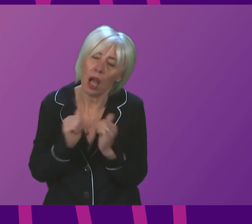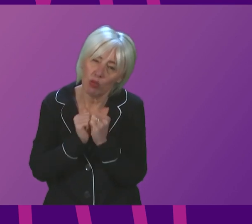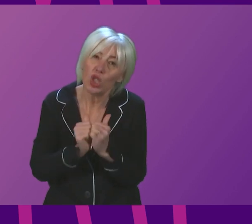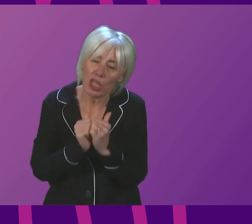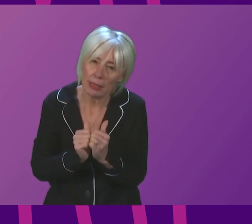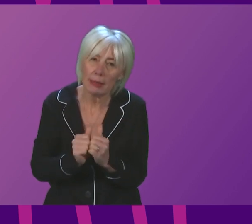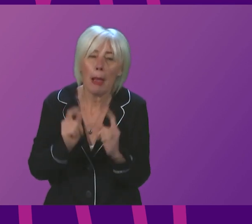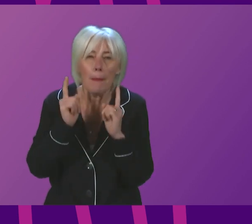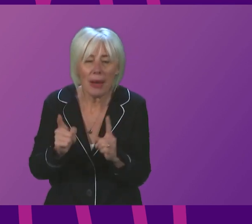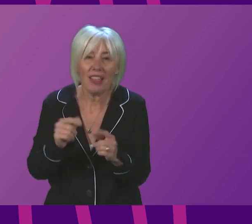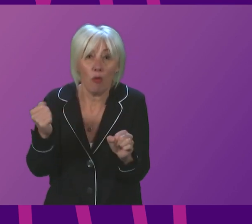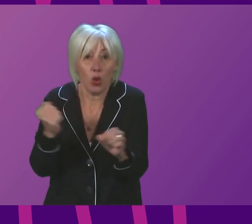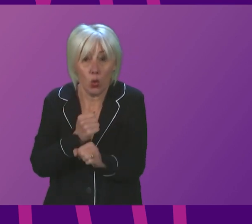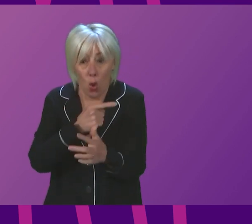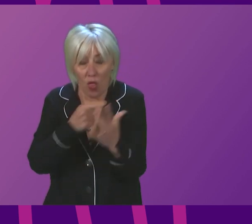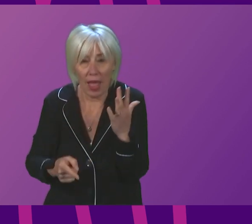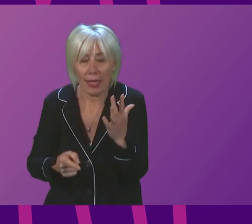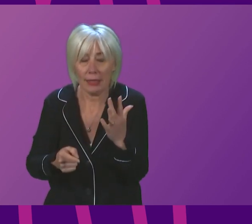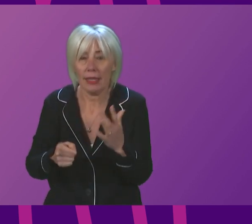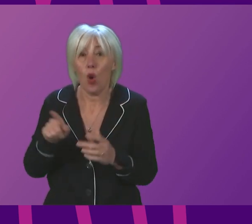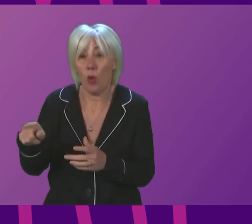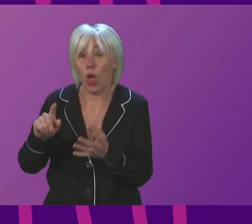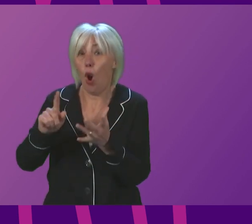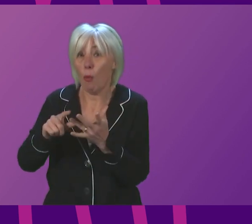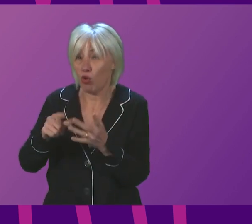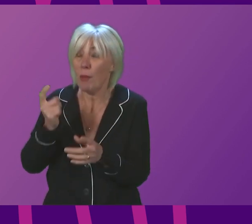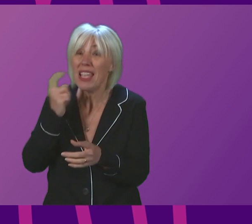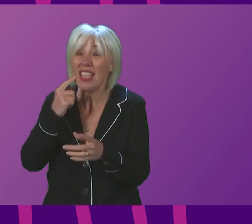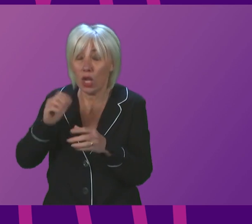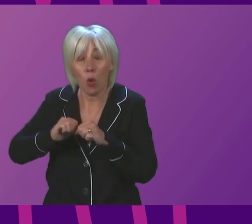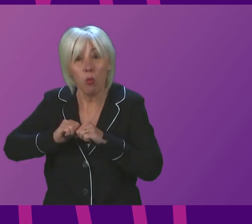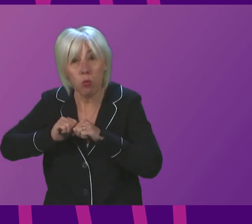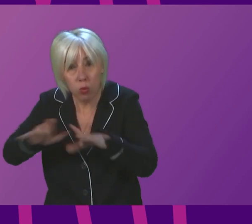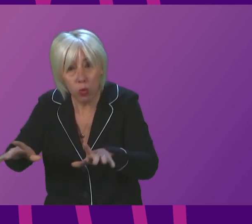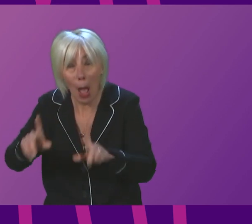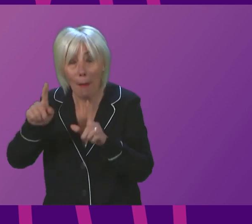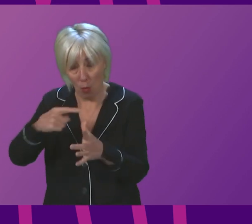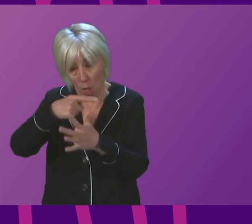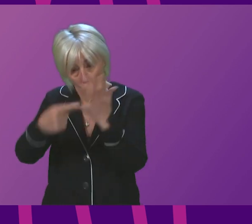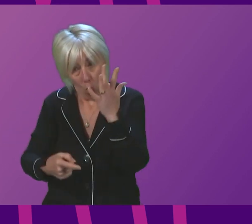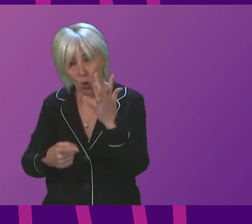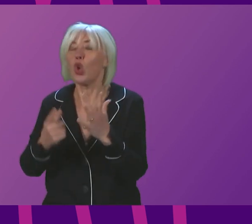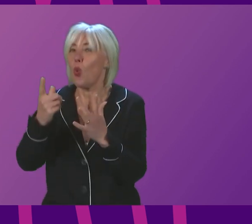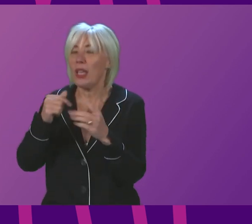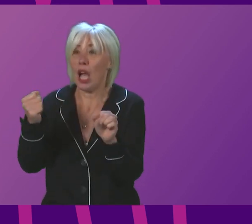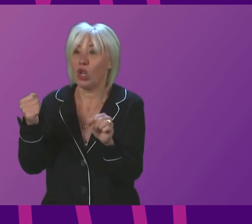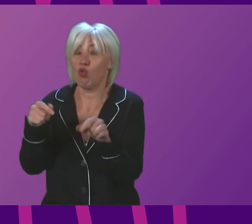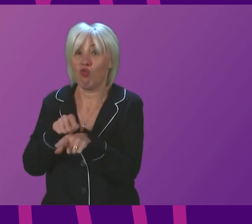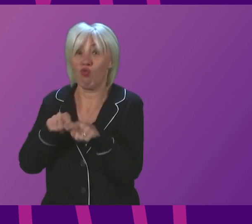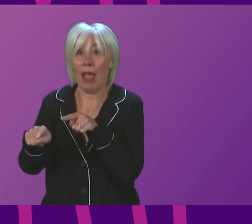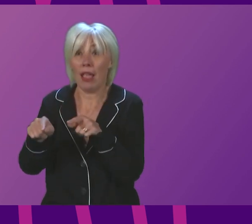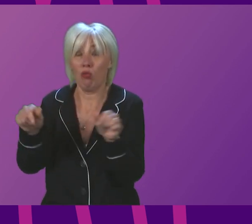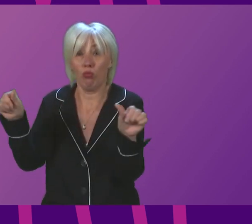are, then even with a more transmissible variant, I do really hope we can avoid the need for any further measures.